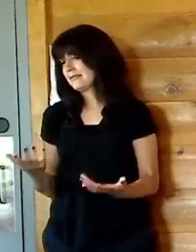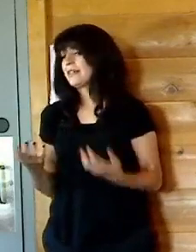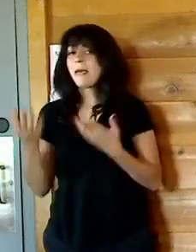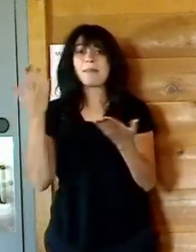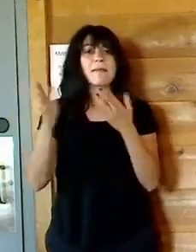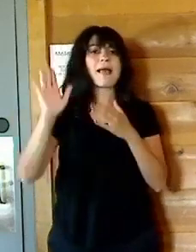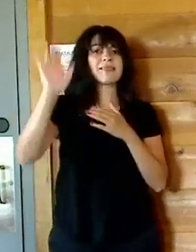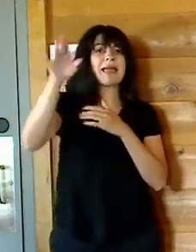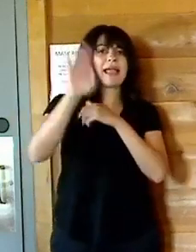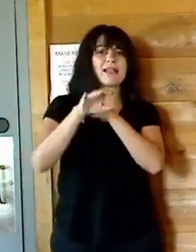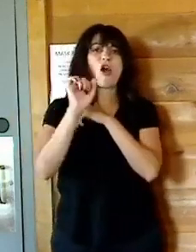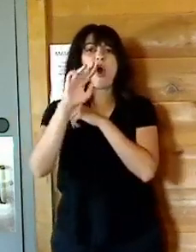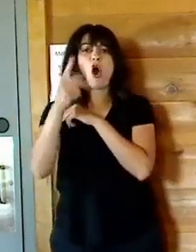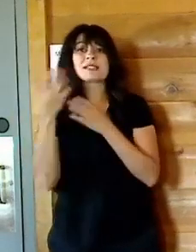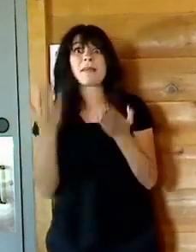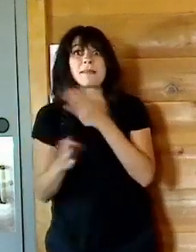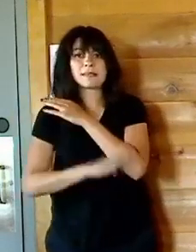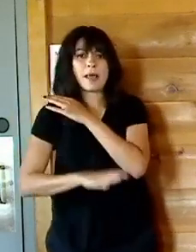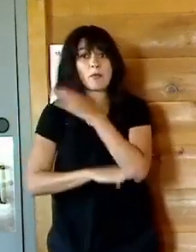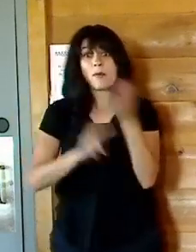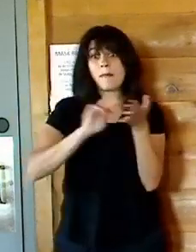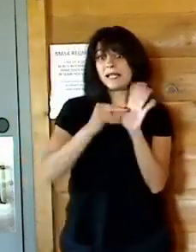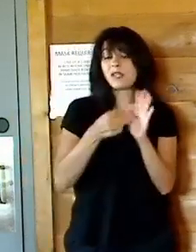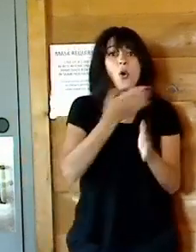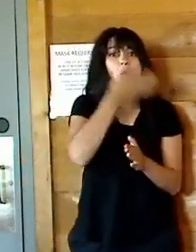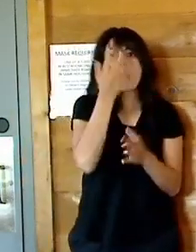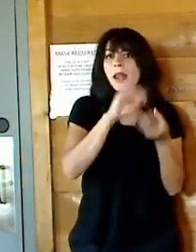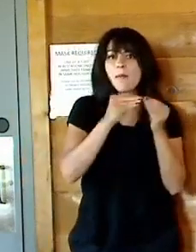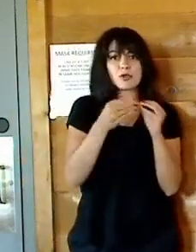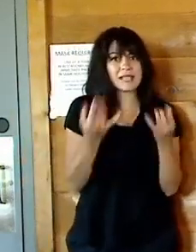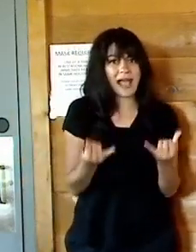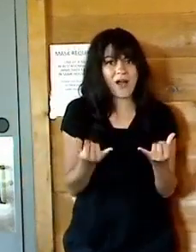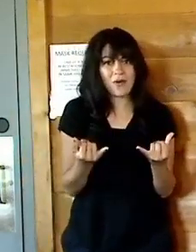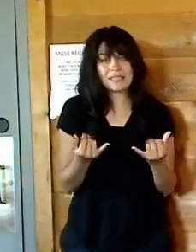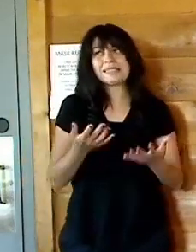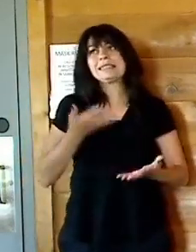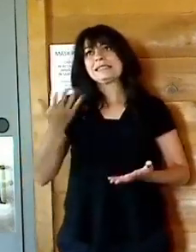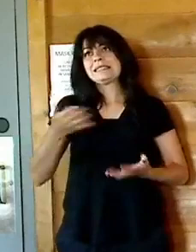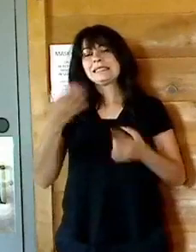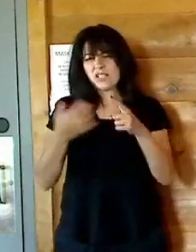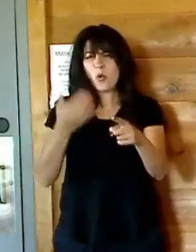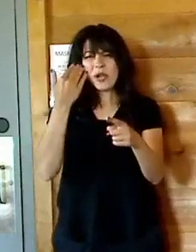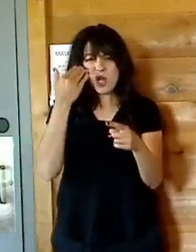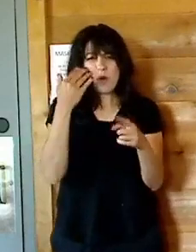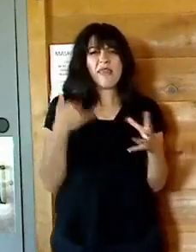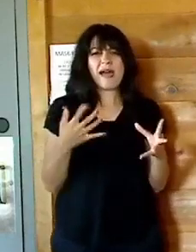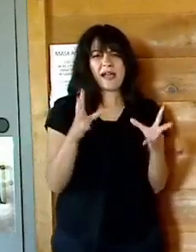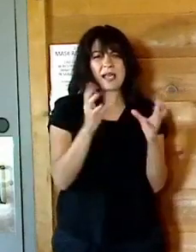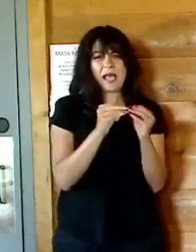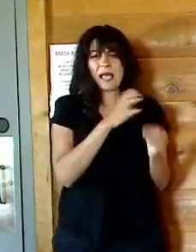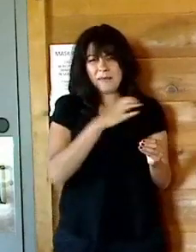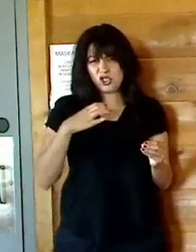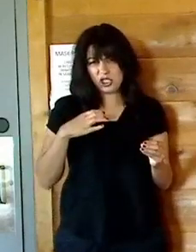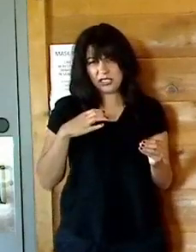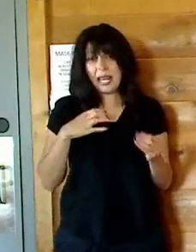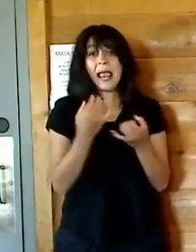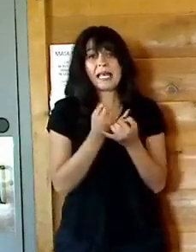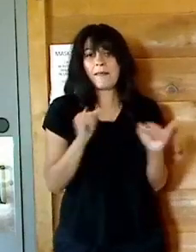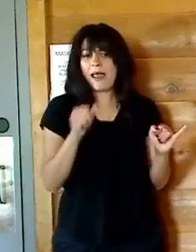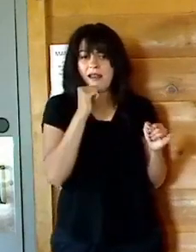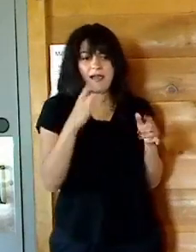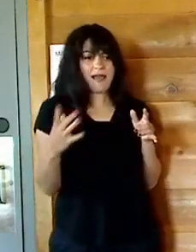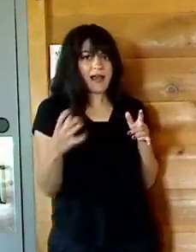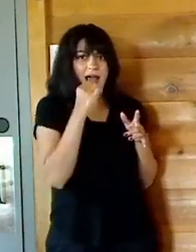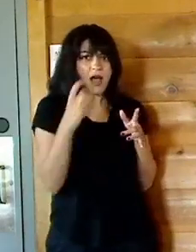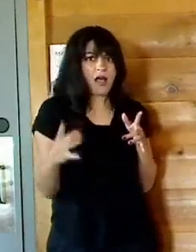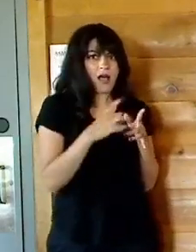are no census numbers to work on. I do know because the commission is independent of both me and